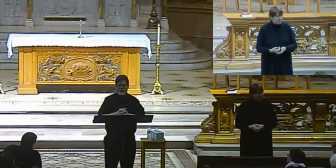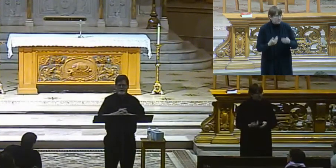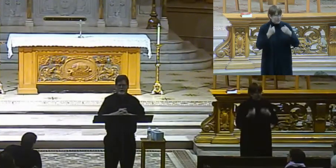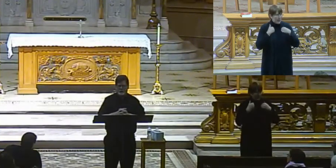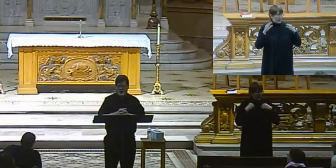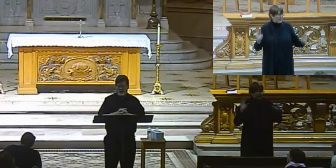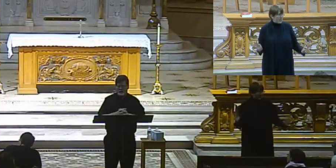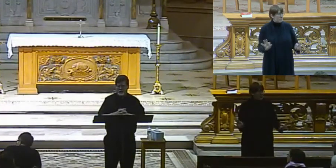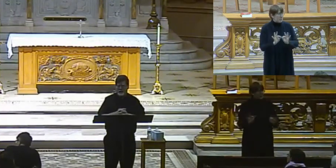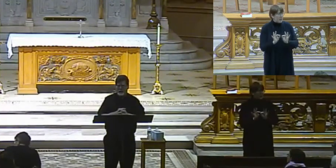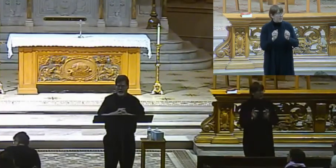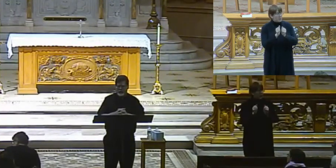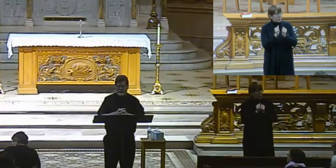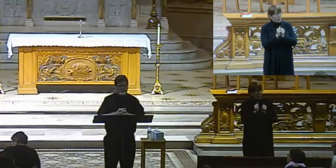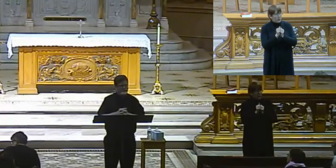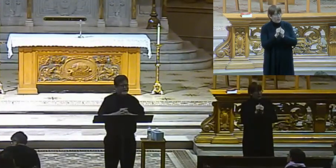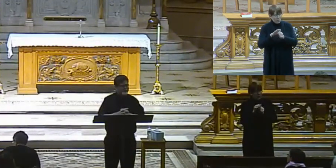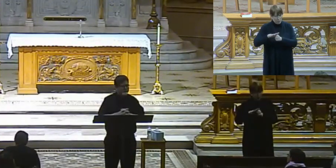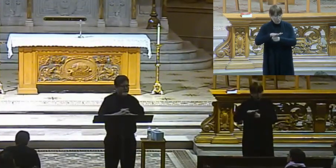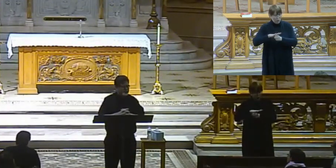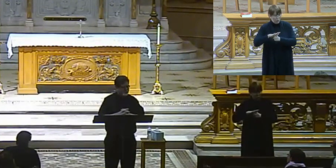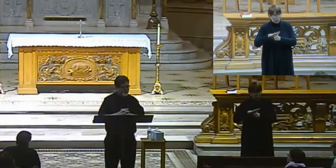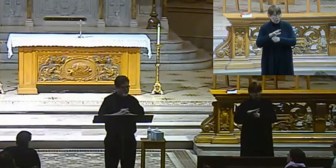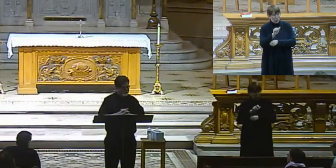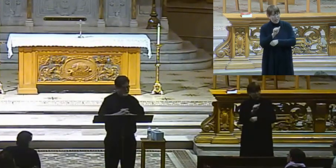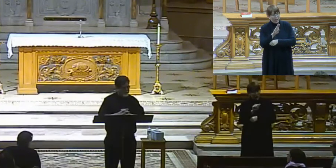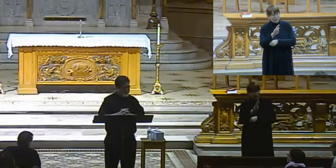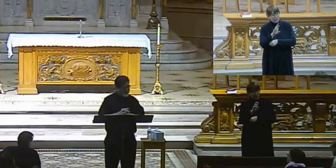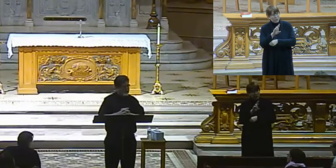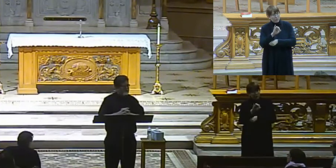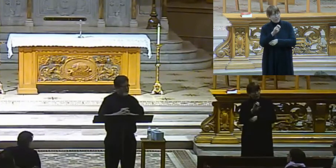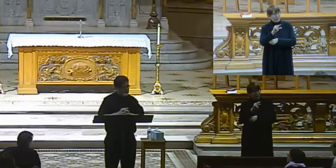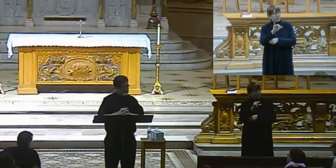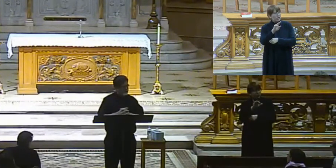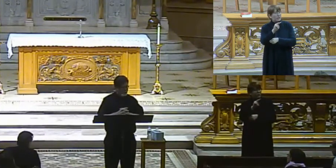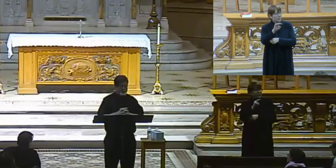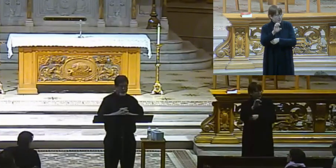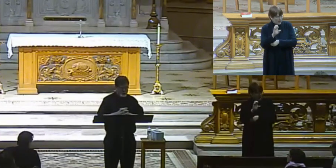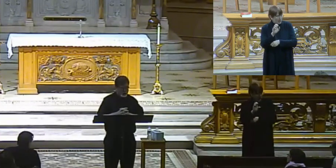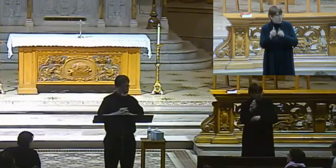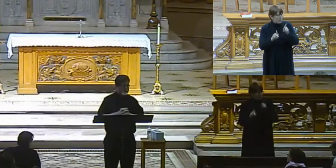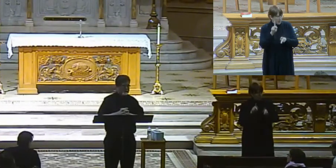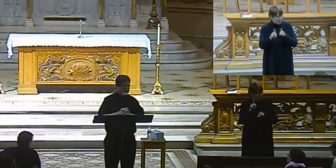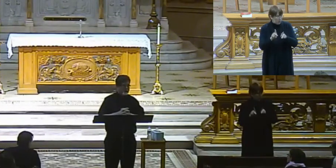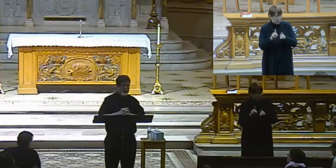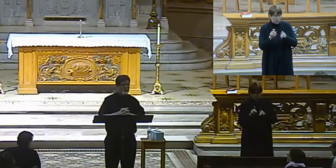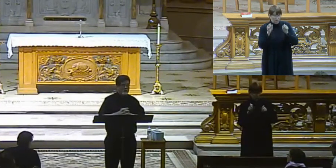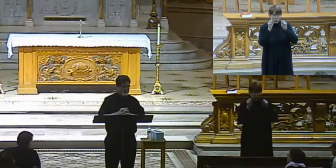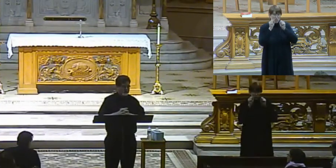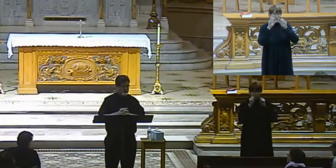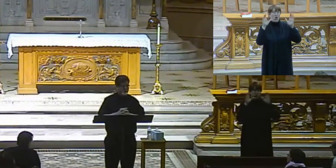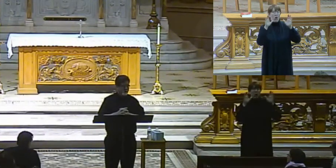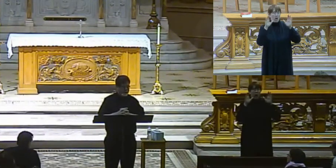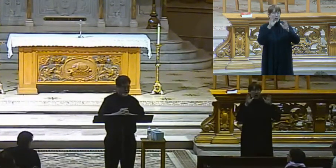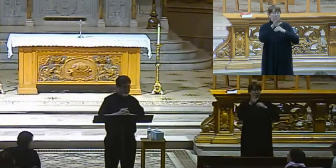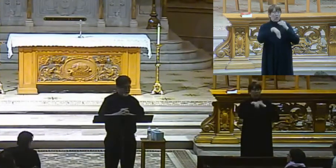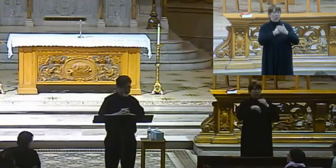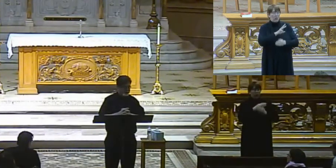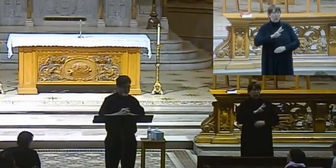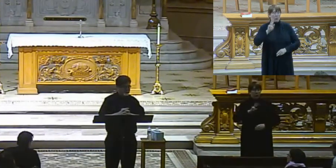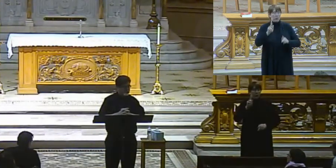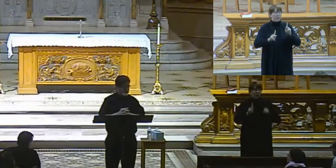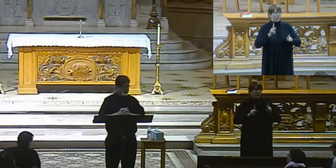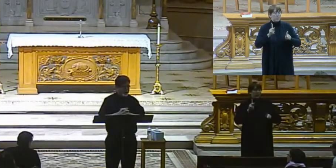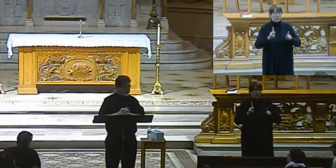Aborigines in Australia. And it must, it was a shock to all of us here in the West